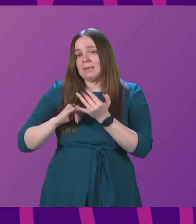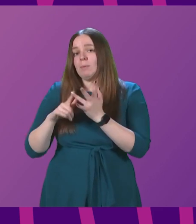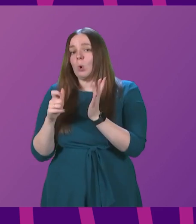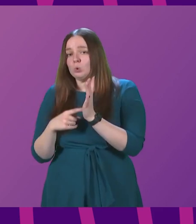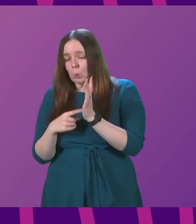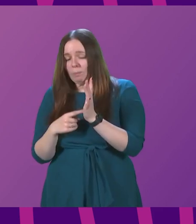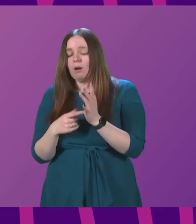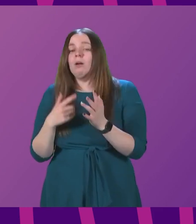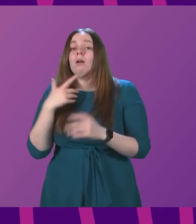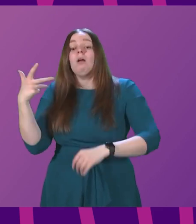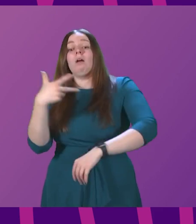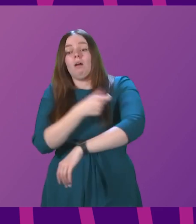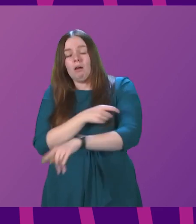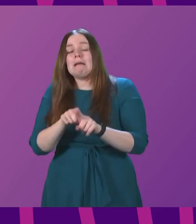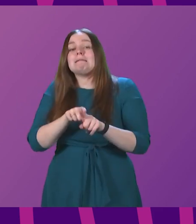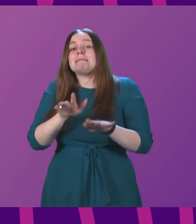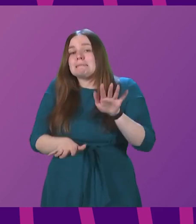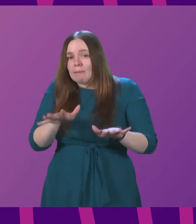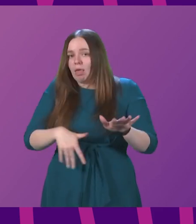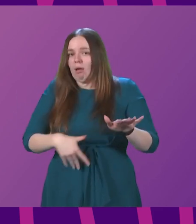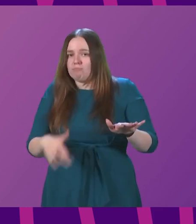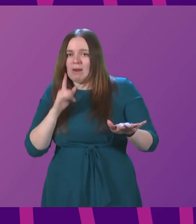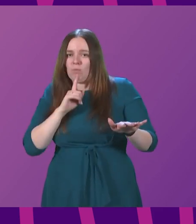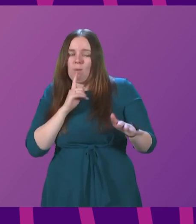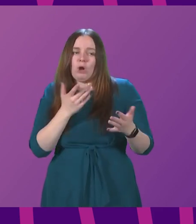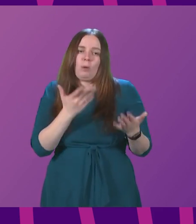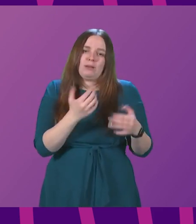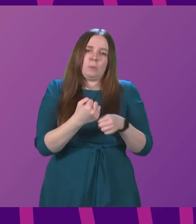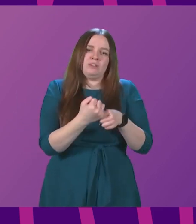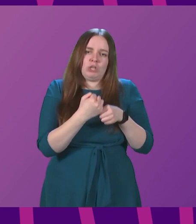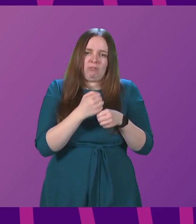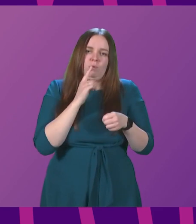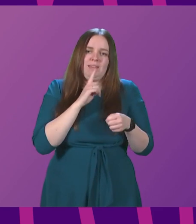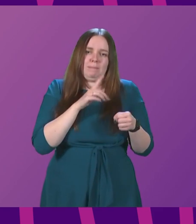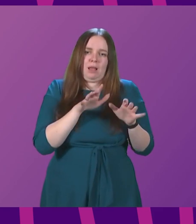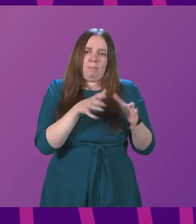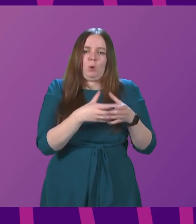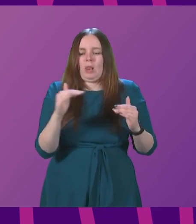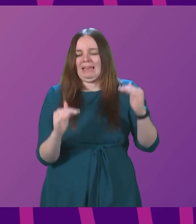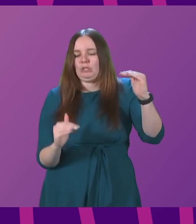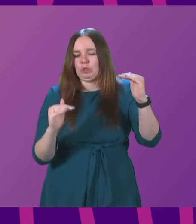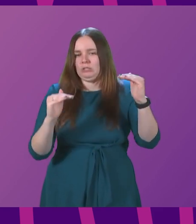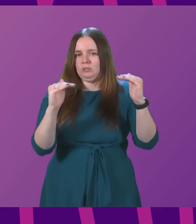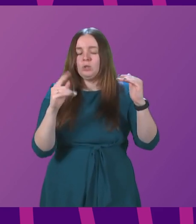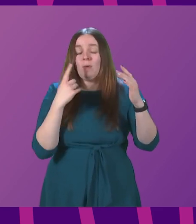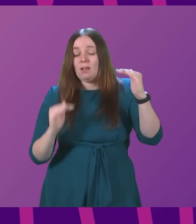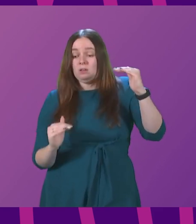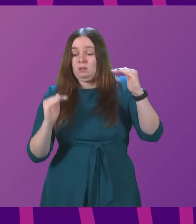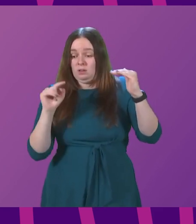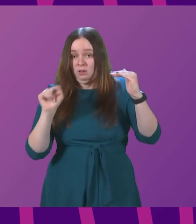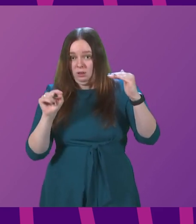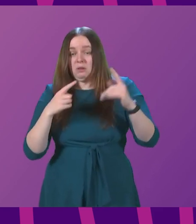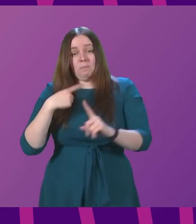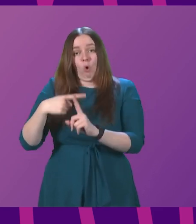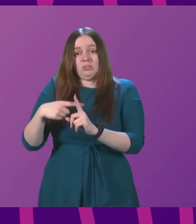uptake has been more similar in pregnant women compared to the general female population. So this increasing uptake is encouraging.